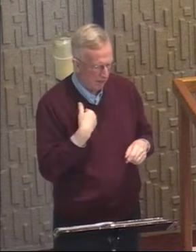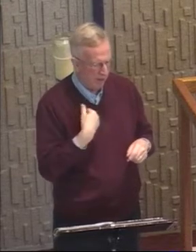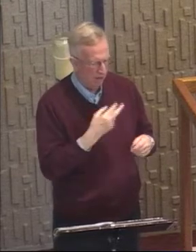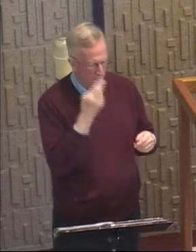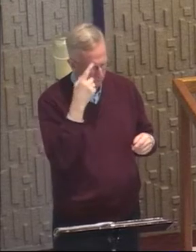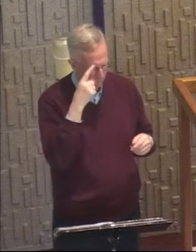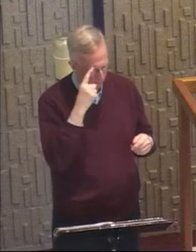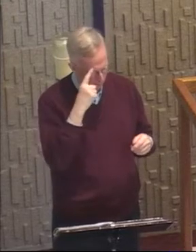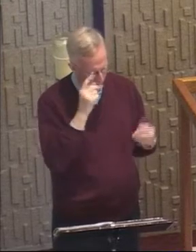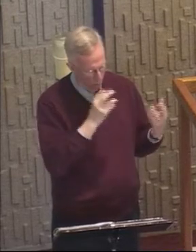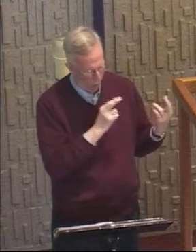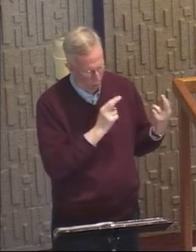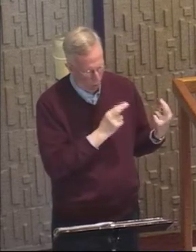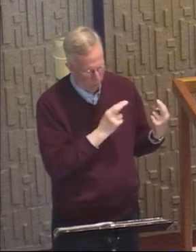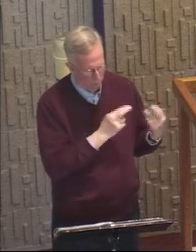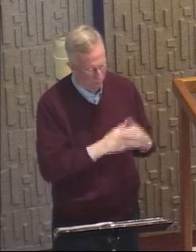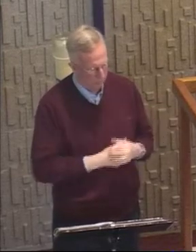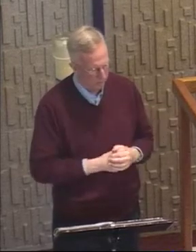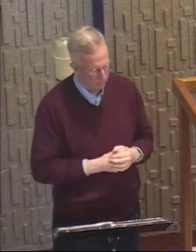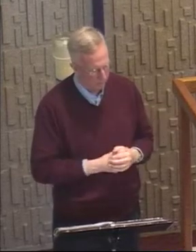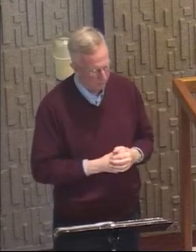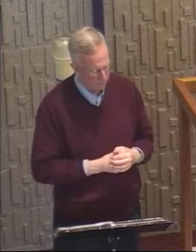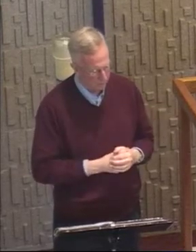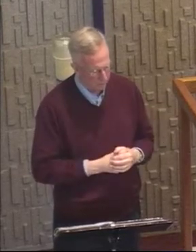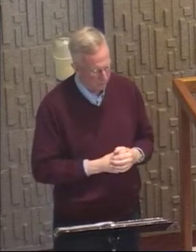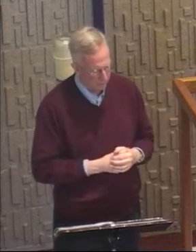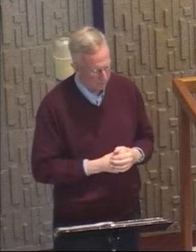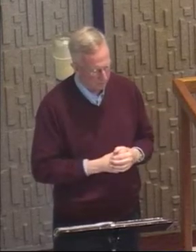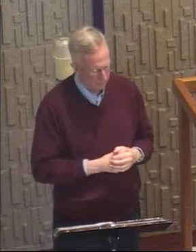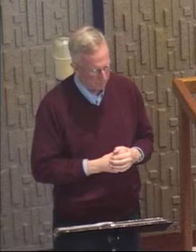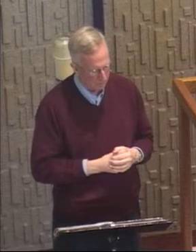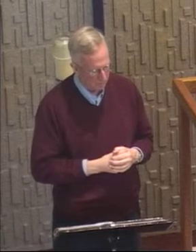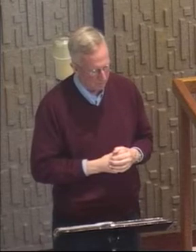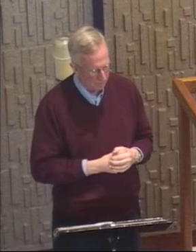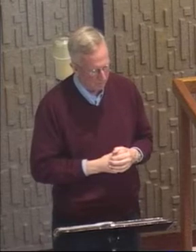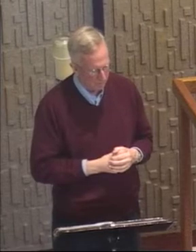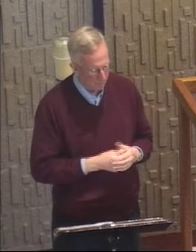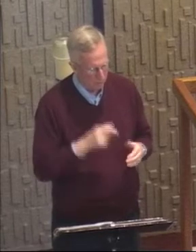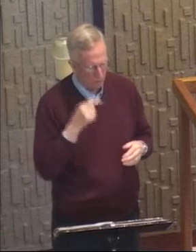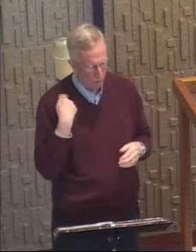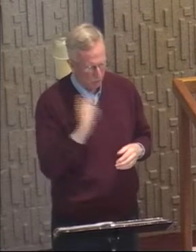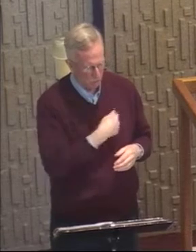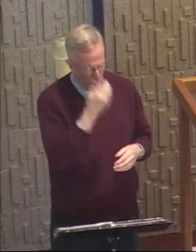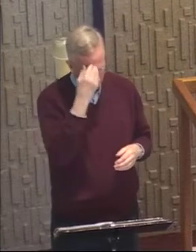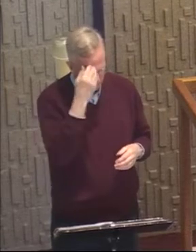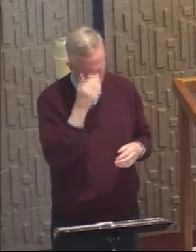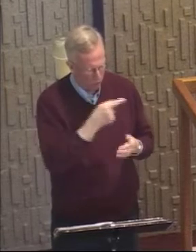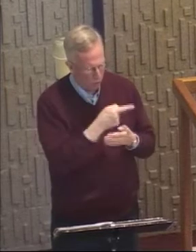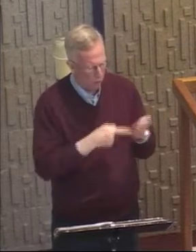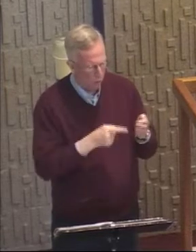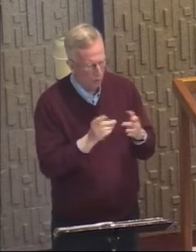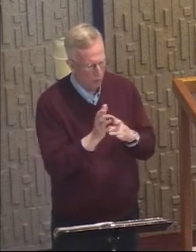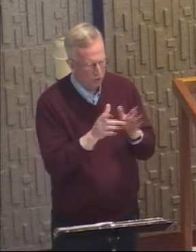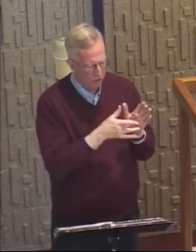We know that because of what Jesus did on the cross, it is all good. We will all